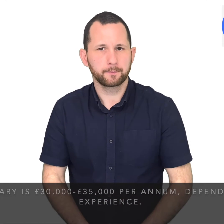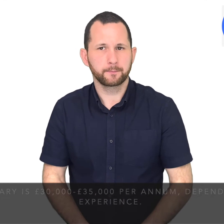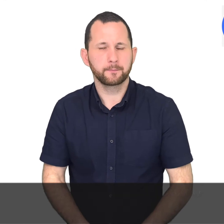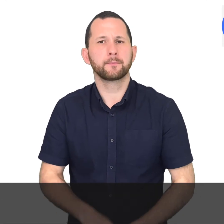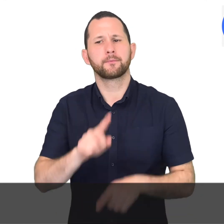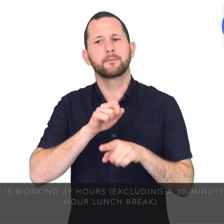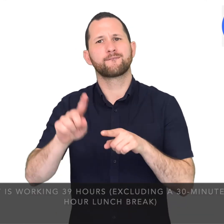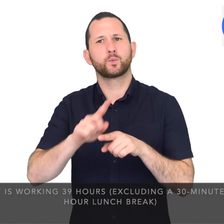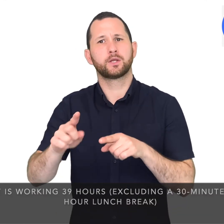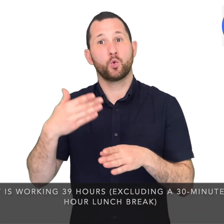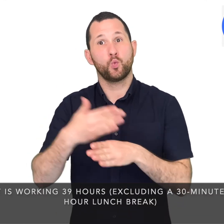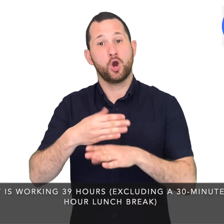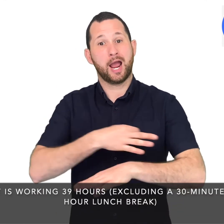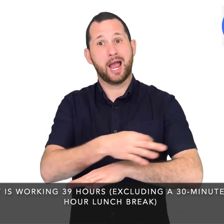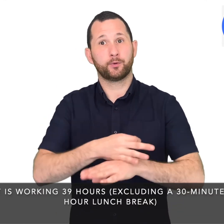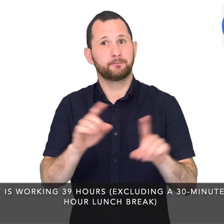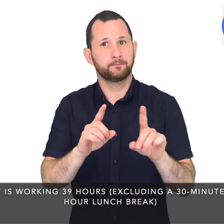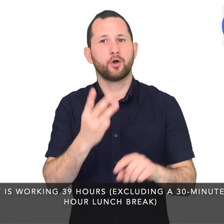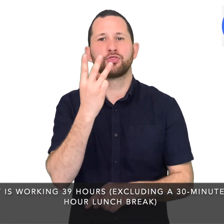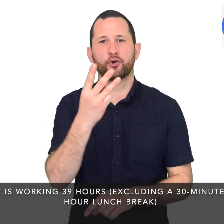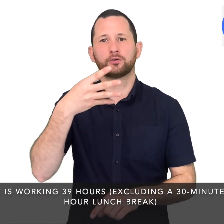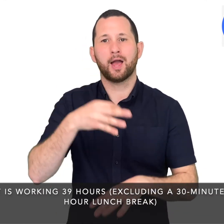until June 2022.